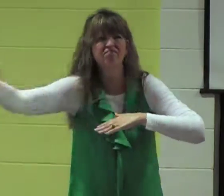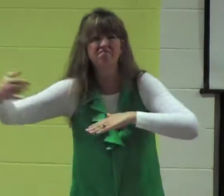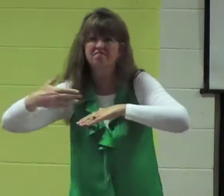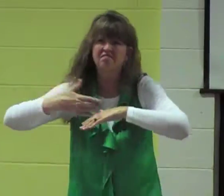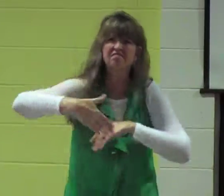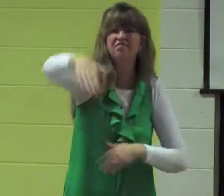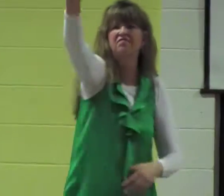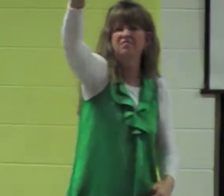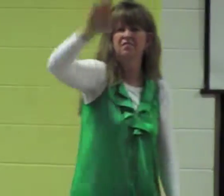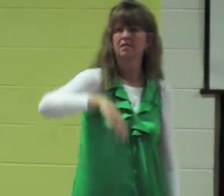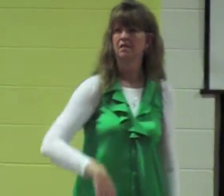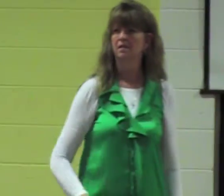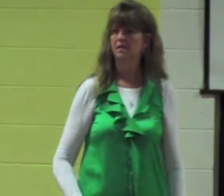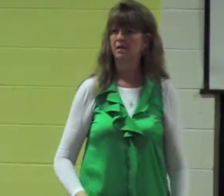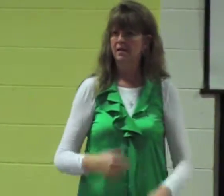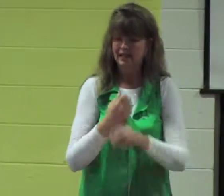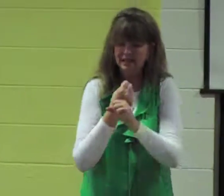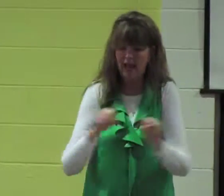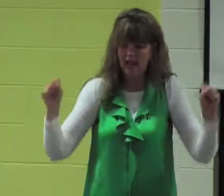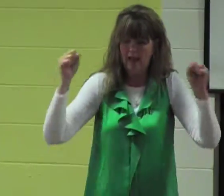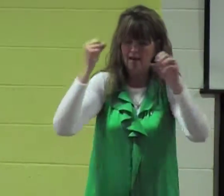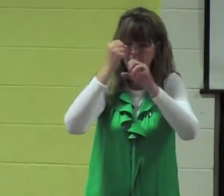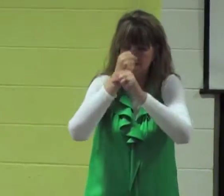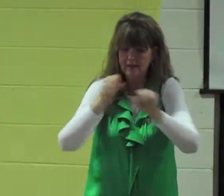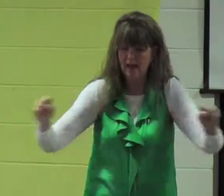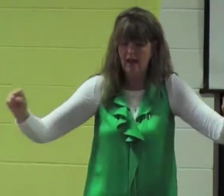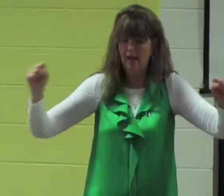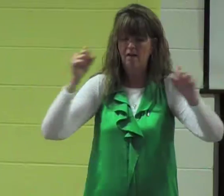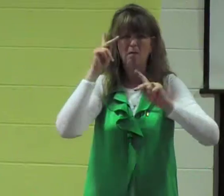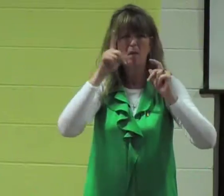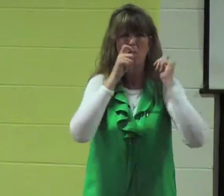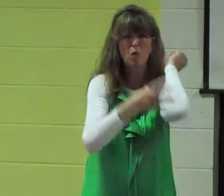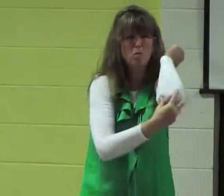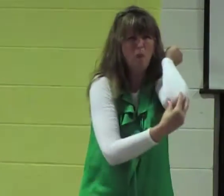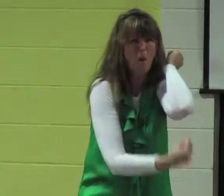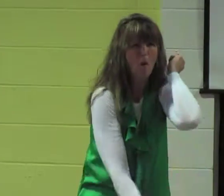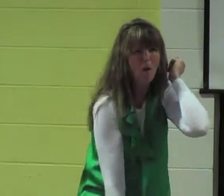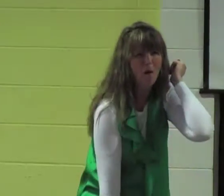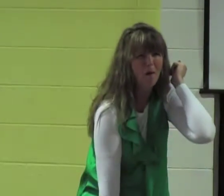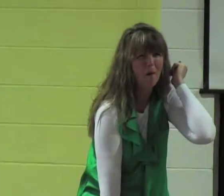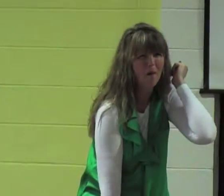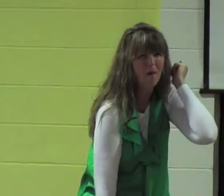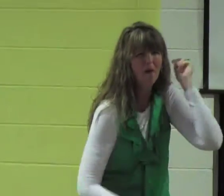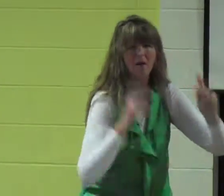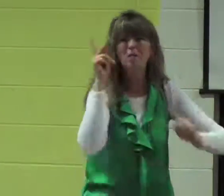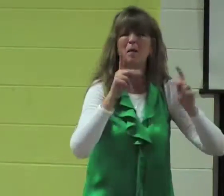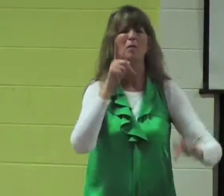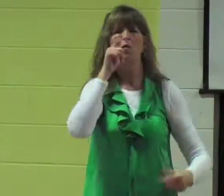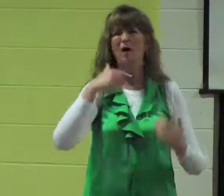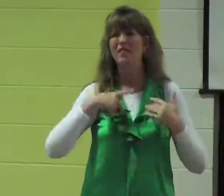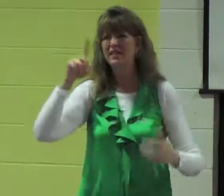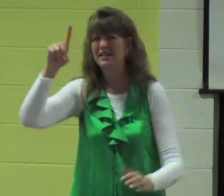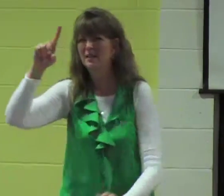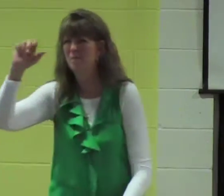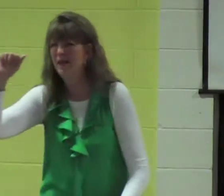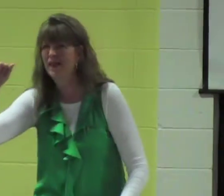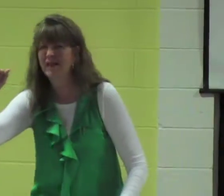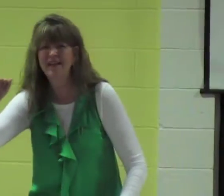who were disenfranchised save people who were despised who were rejected who were poor